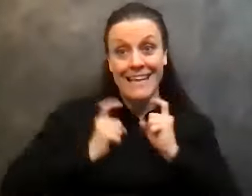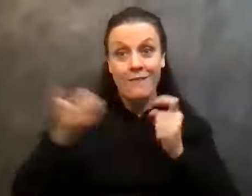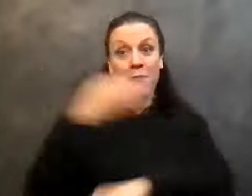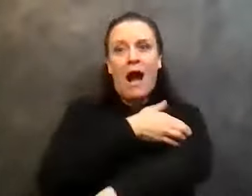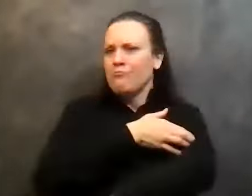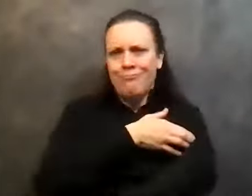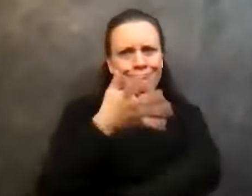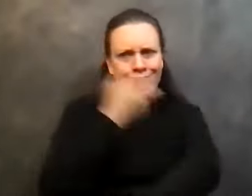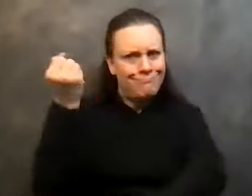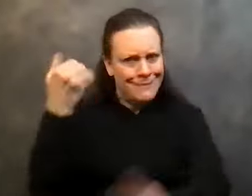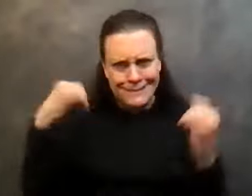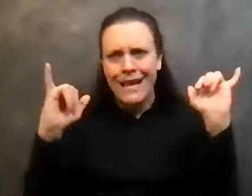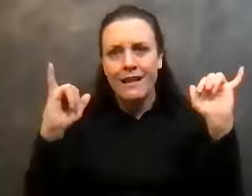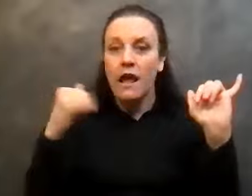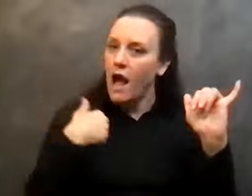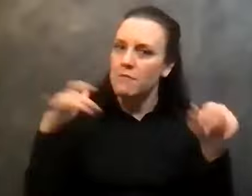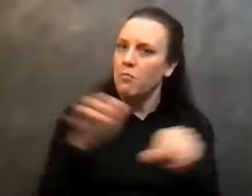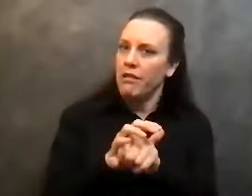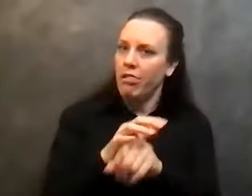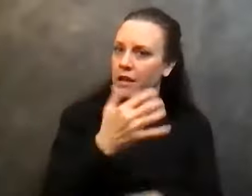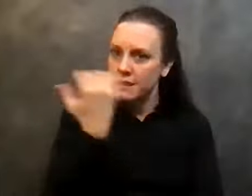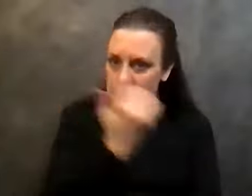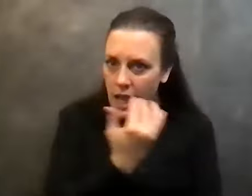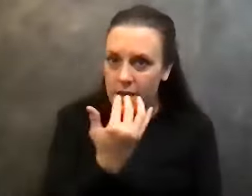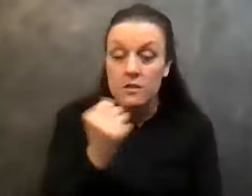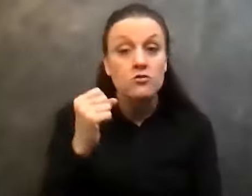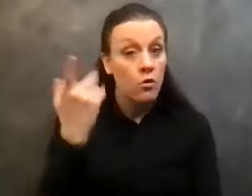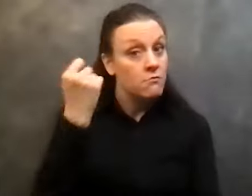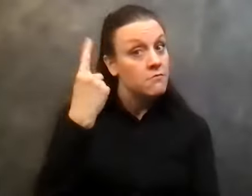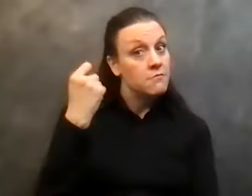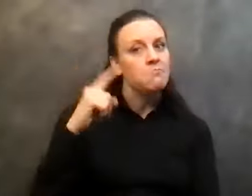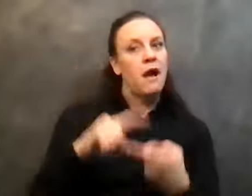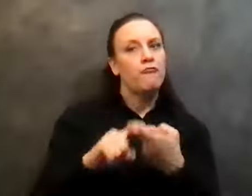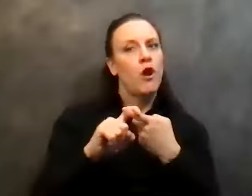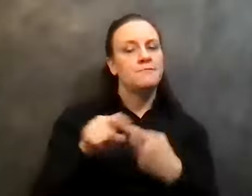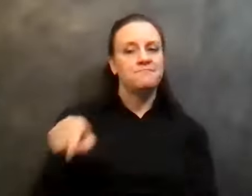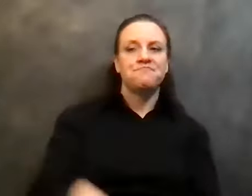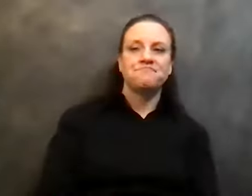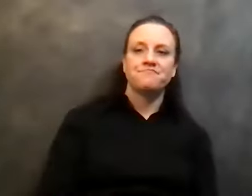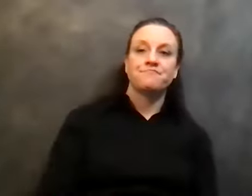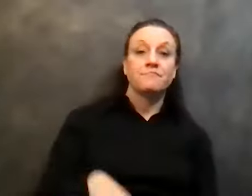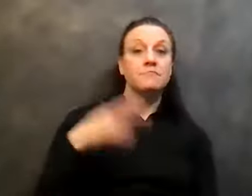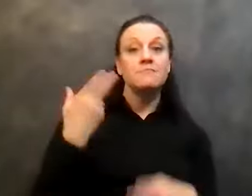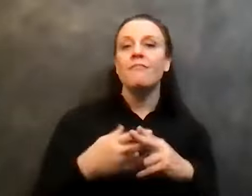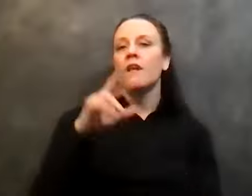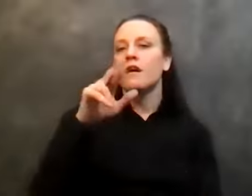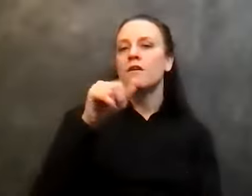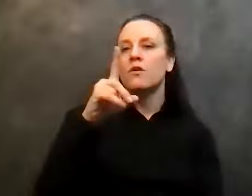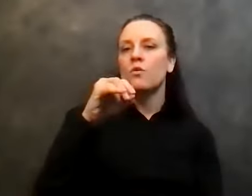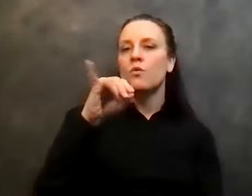completely insane. So this friend of mine, his name was Radio Shack Mike. Everybody had nicknames